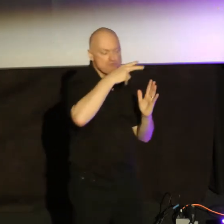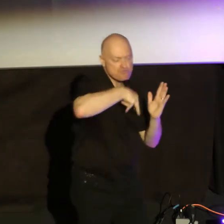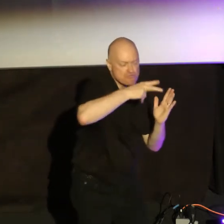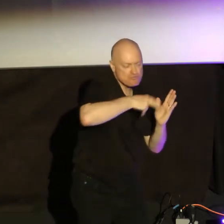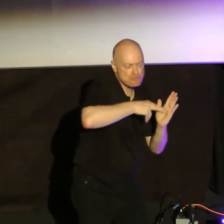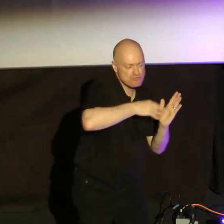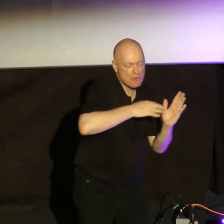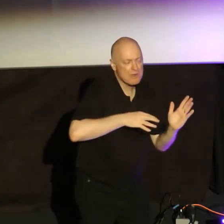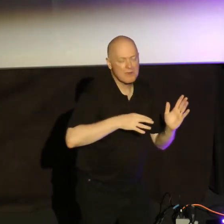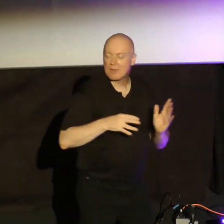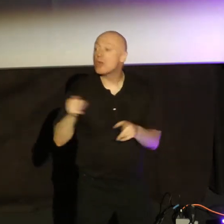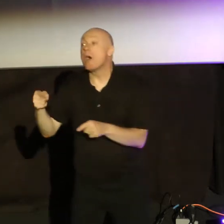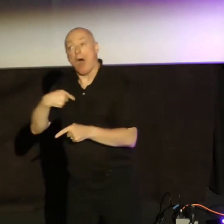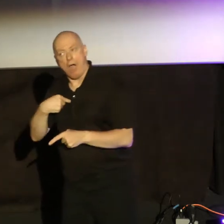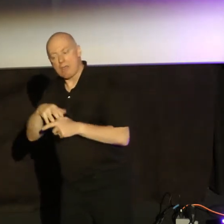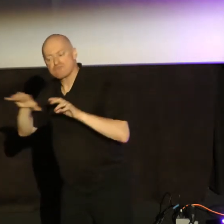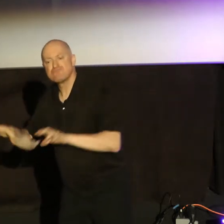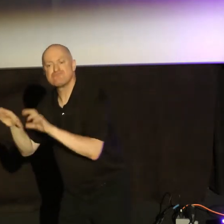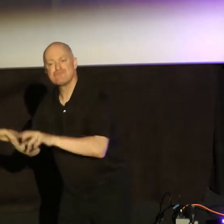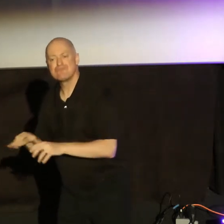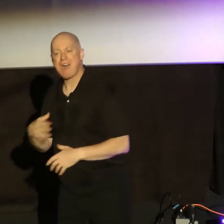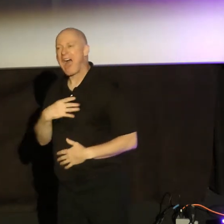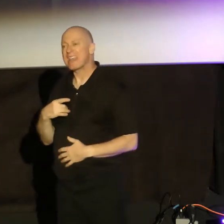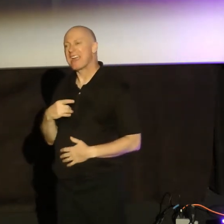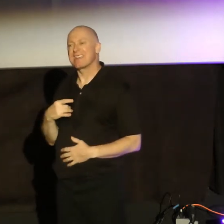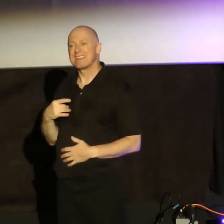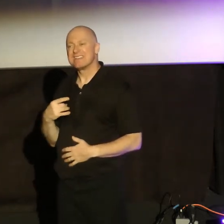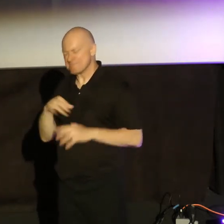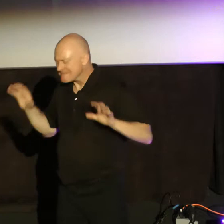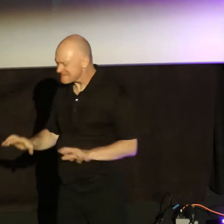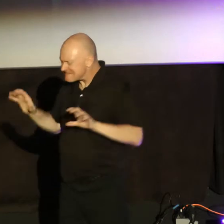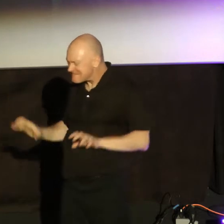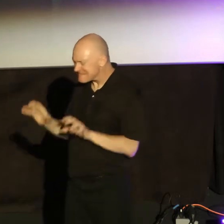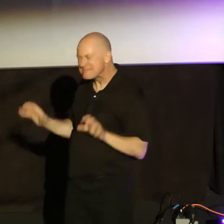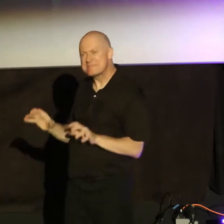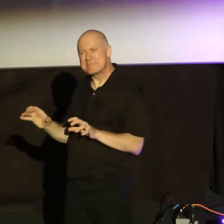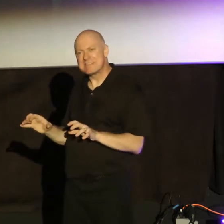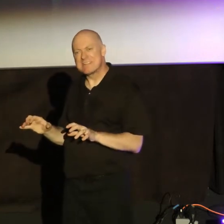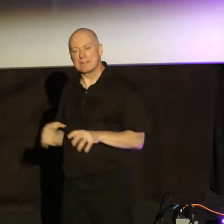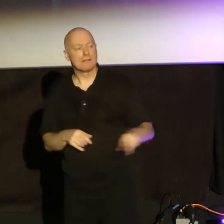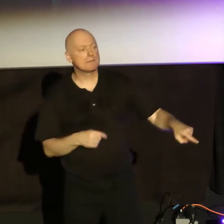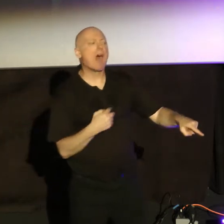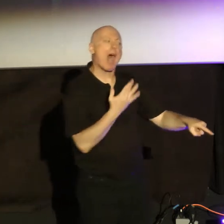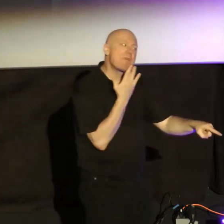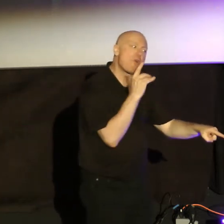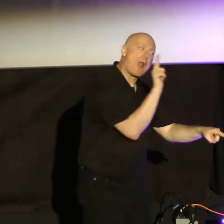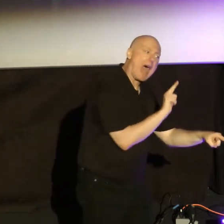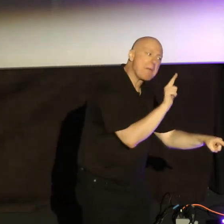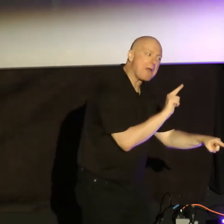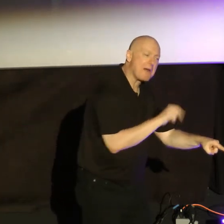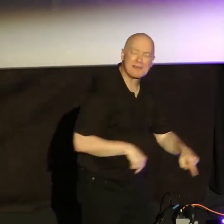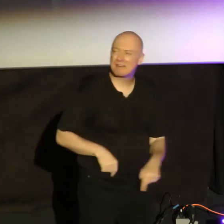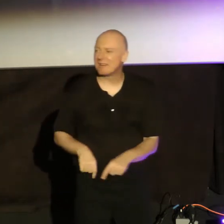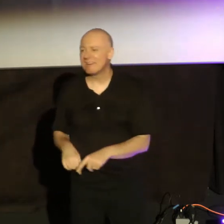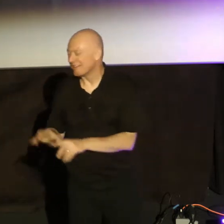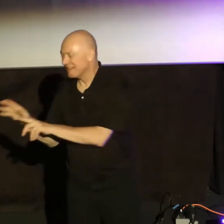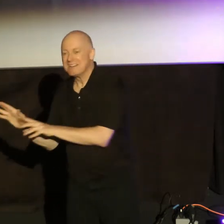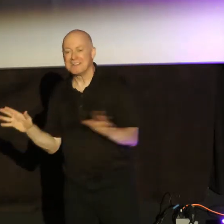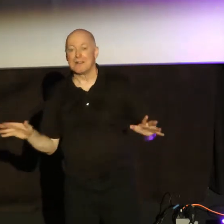like, feel some, you blisters on my hands. That's kind of me. No, I'm more in the library. Someone says, no, I'm more of a rule follower. My wife's